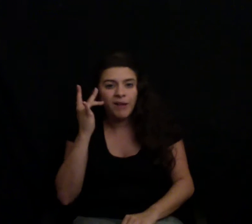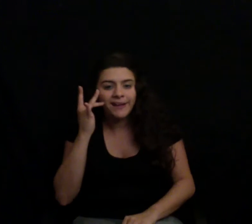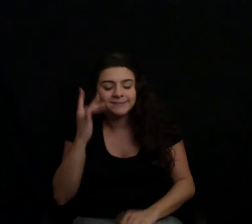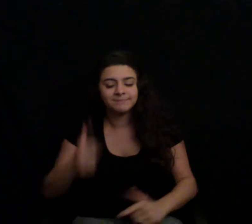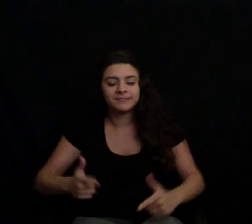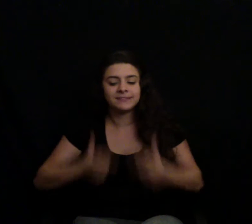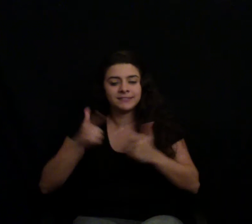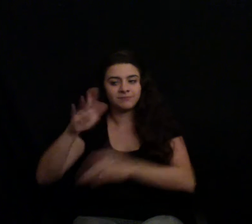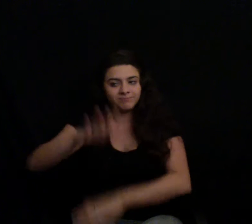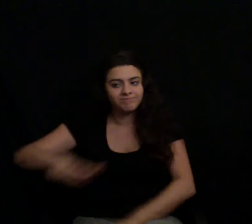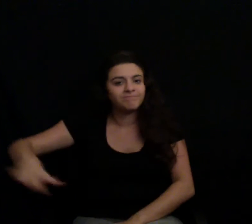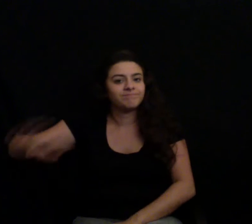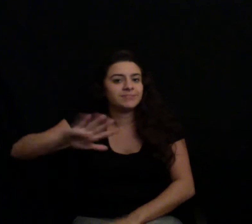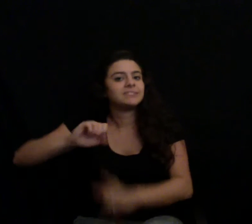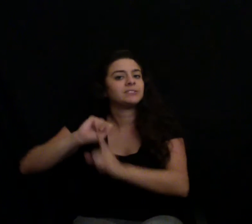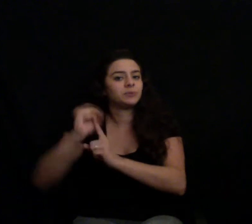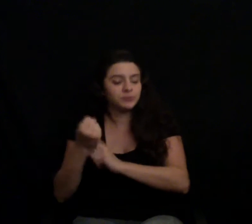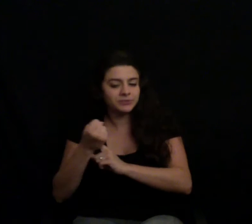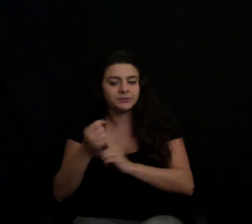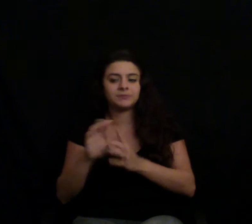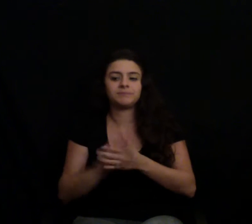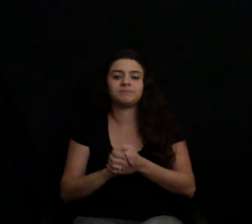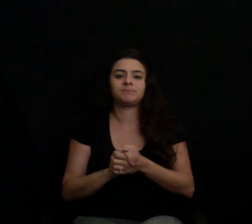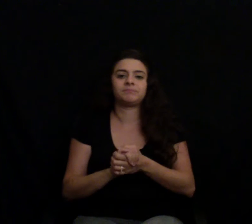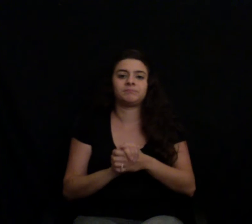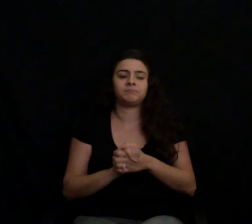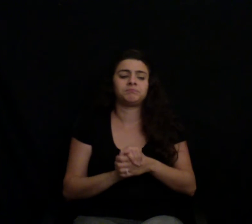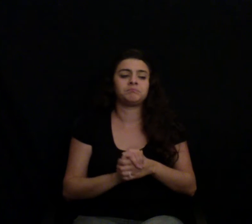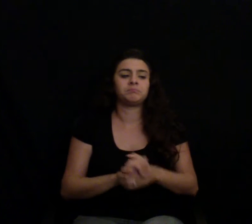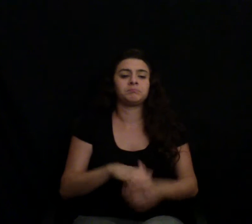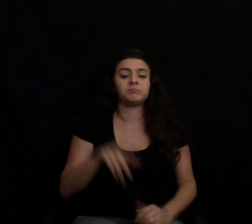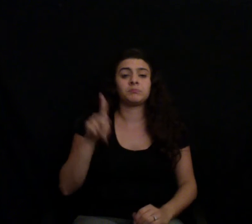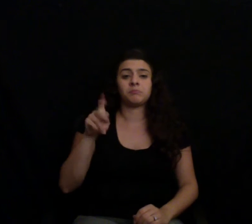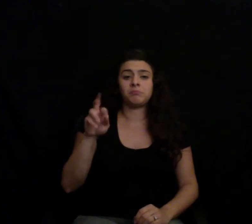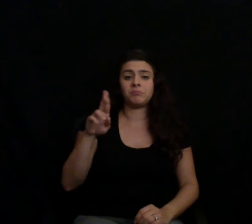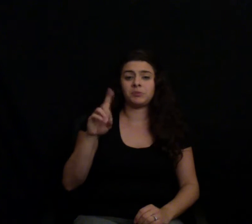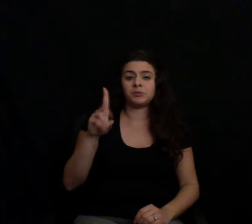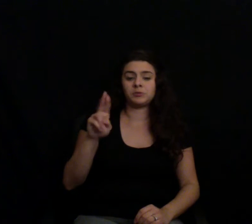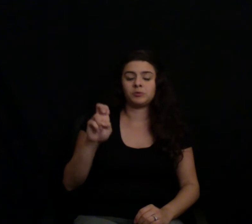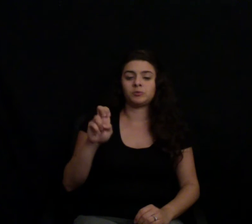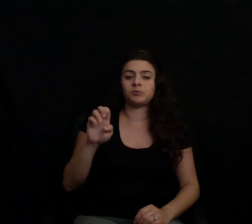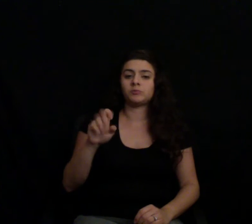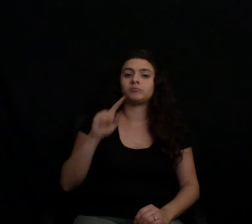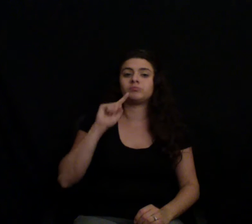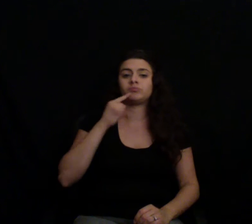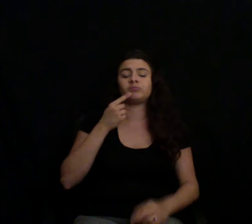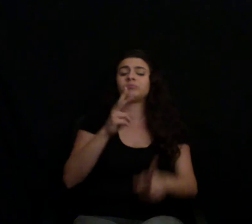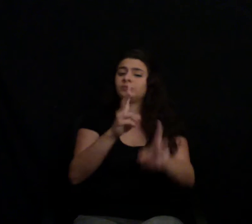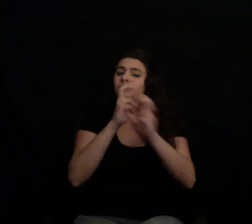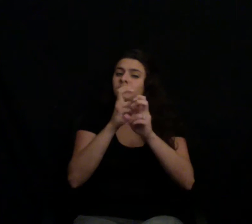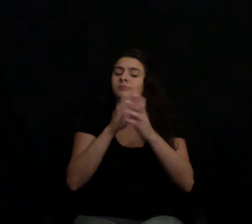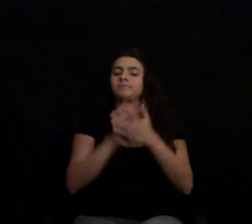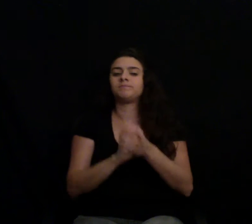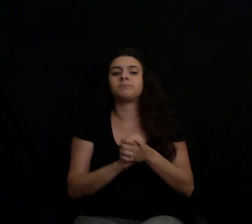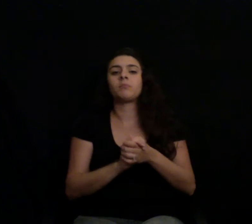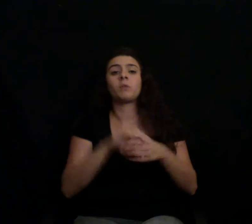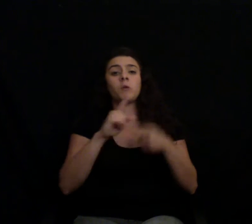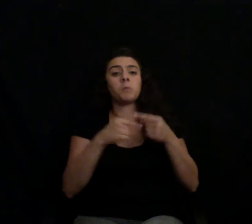in annual sales, Purdue is not playing around with this big business. Even as demand for chickens soars, Craig